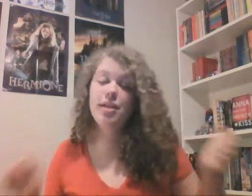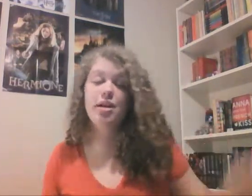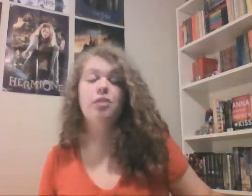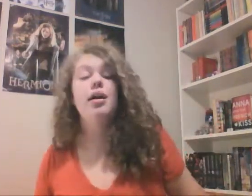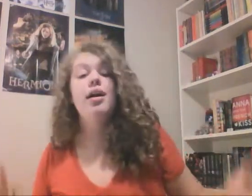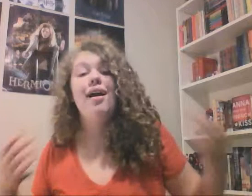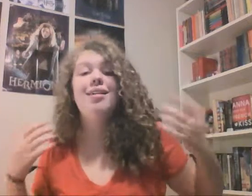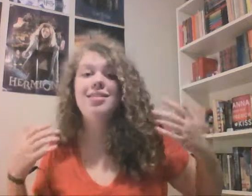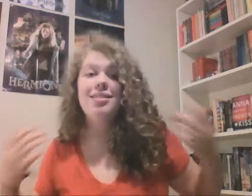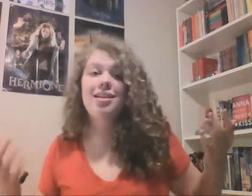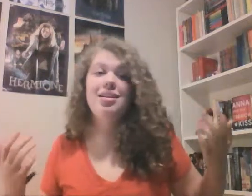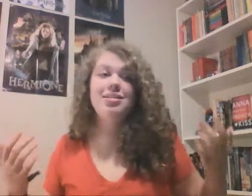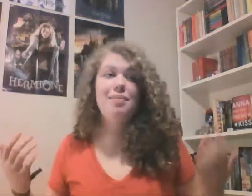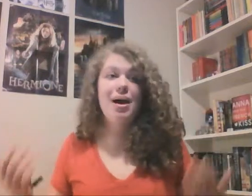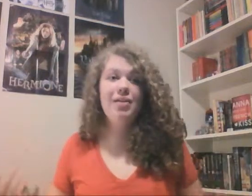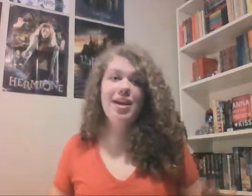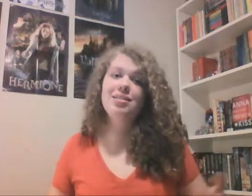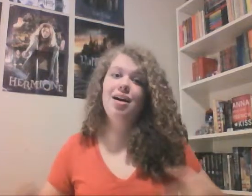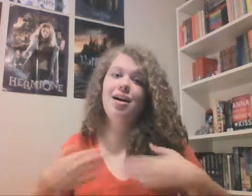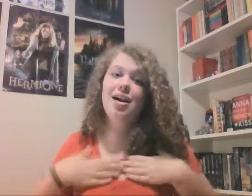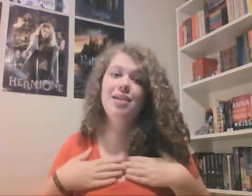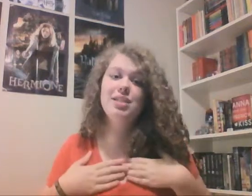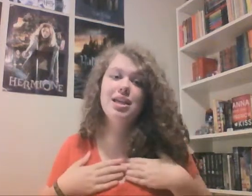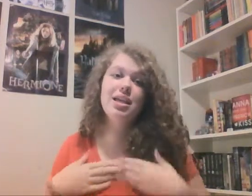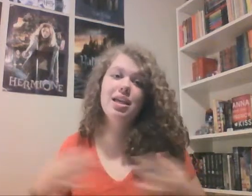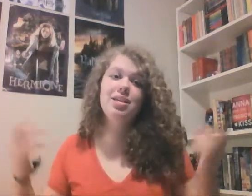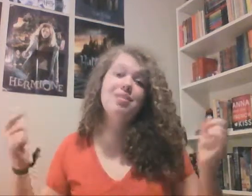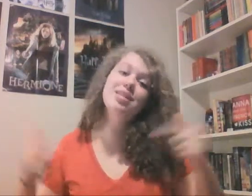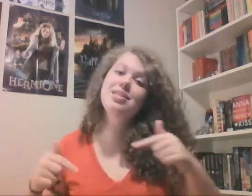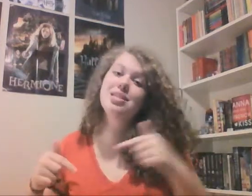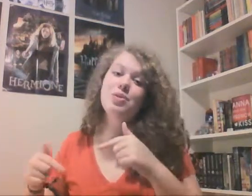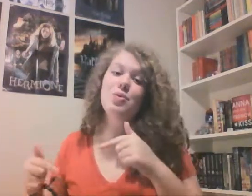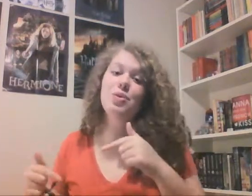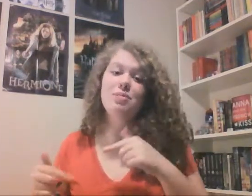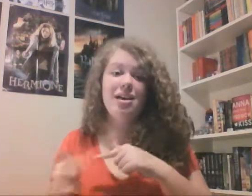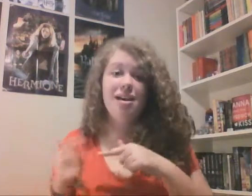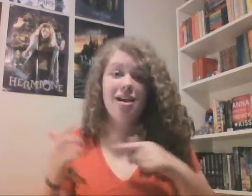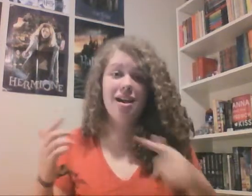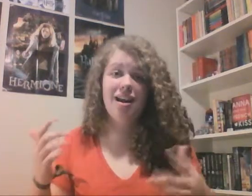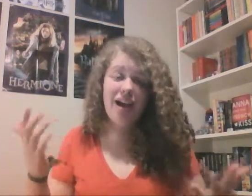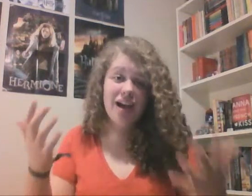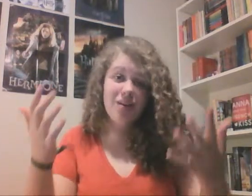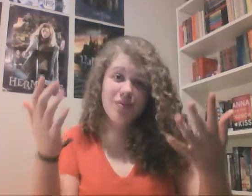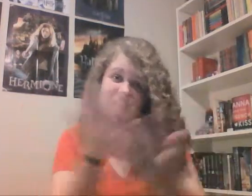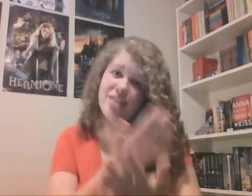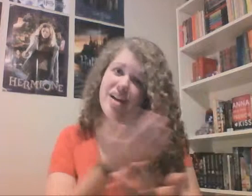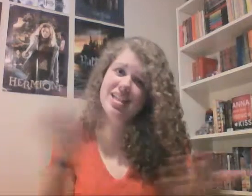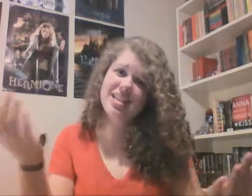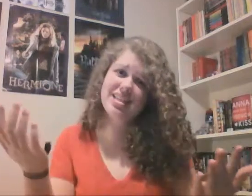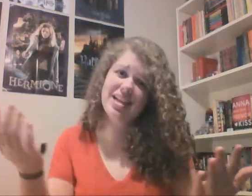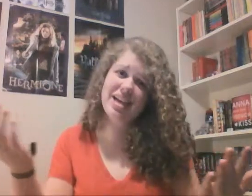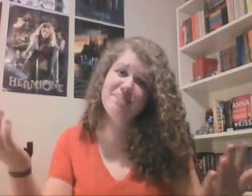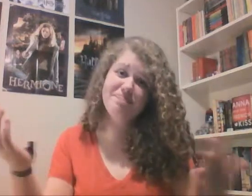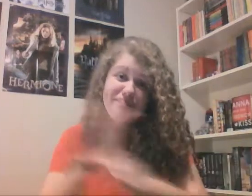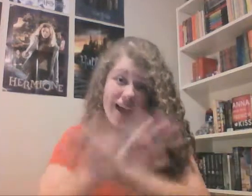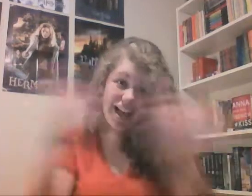video and that is about it I am Tegan this is Bookwormia and I will see you guys next time bye